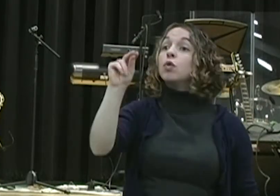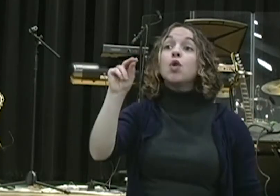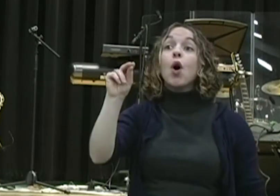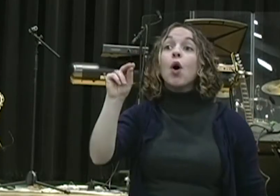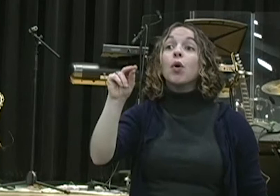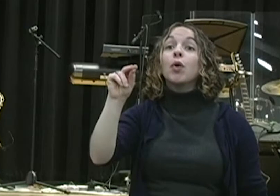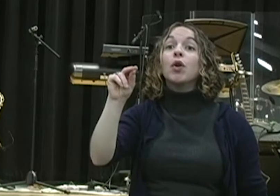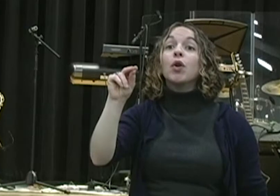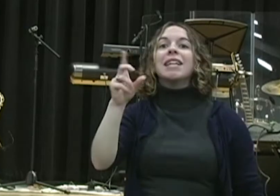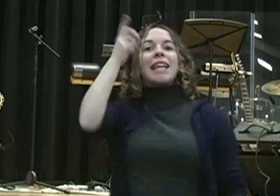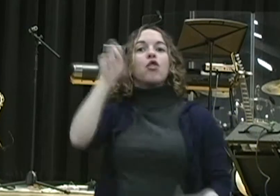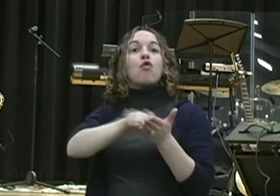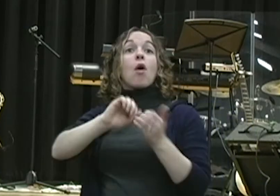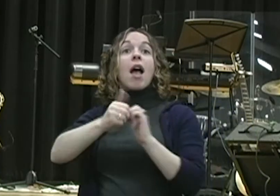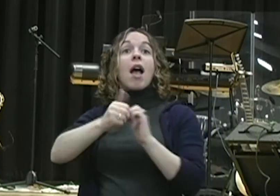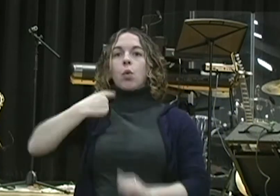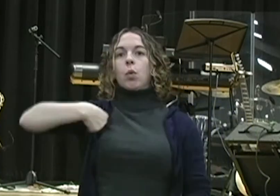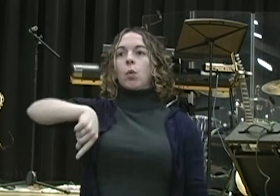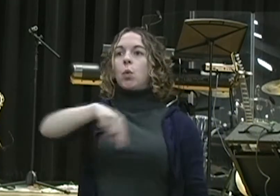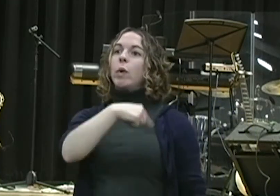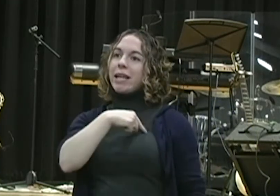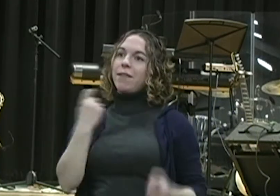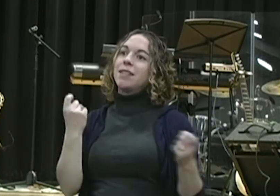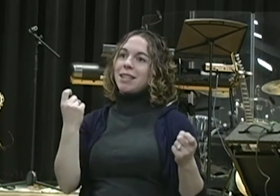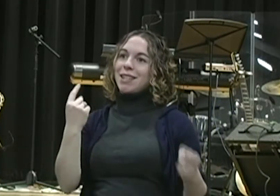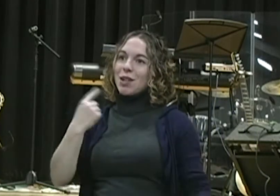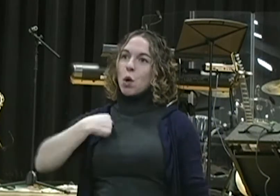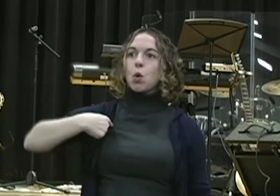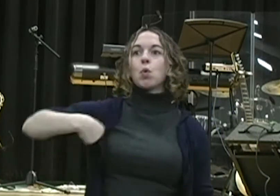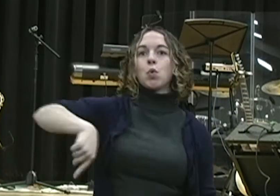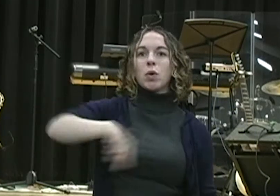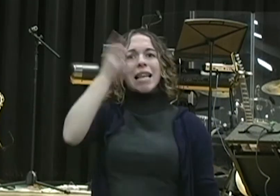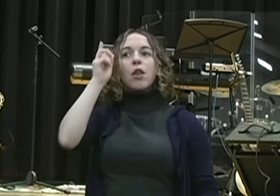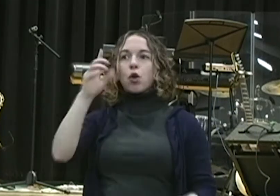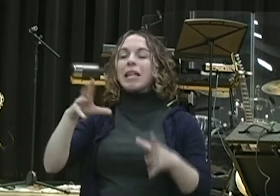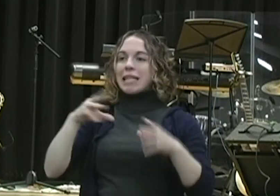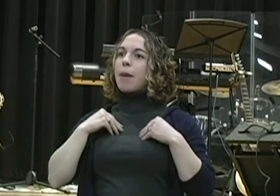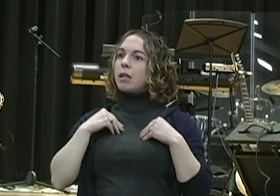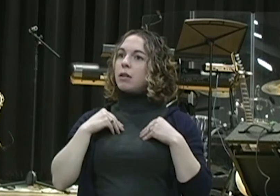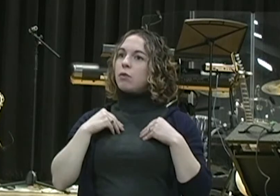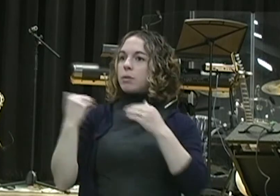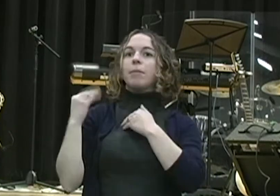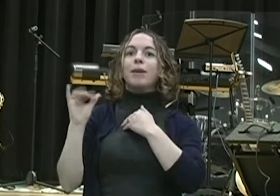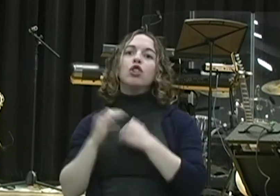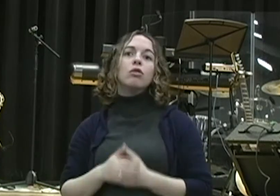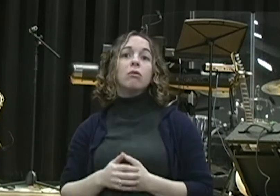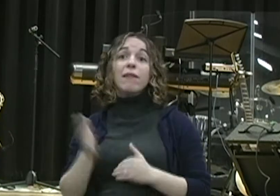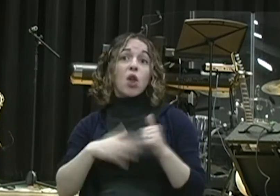took the burden of the nation, Daniel was willing through the prayer to take the burden of the sin of the nation and to pray it through. We've